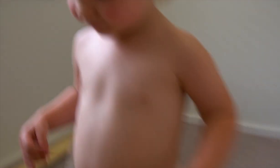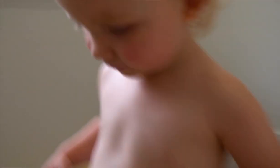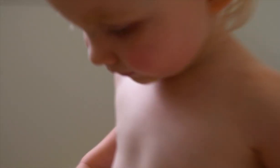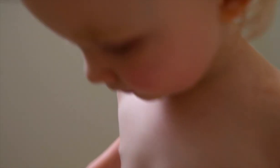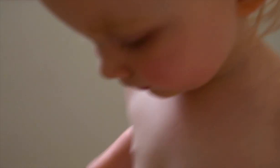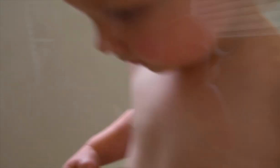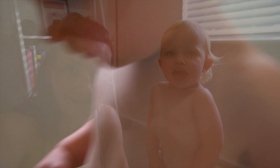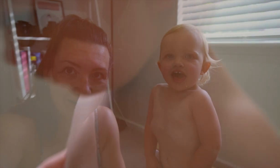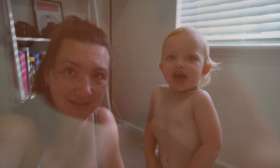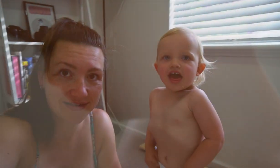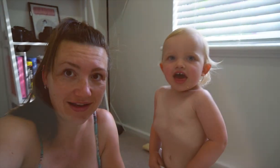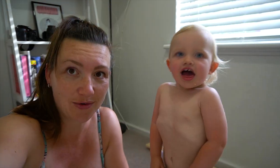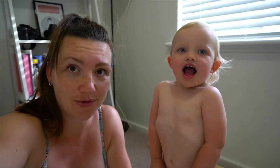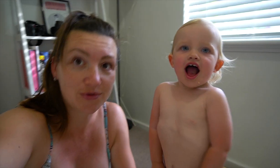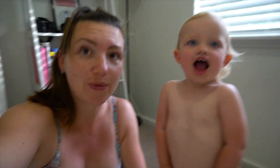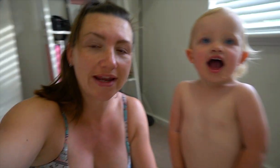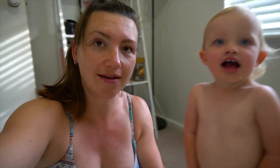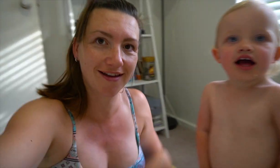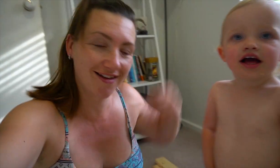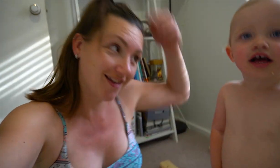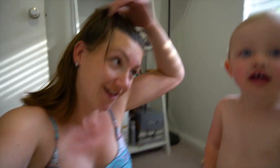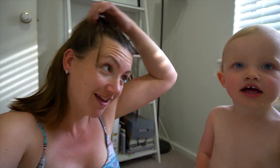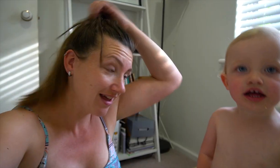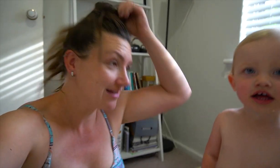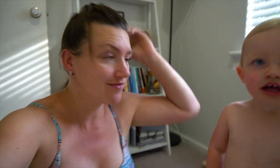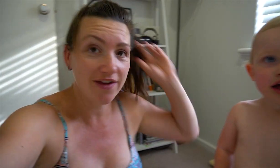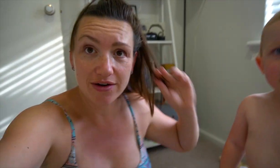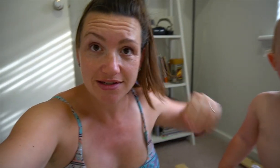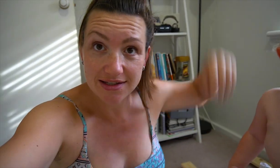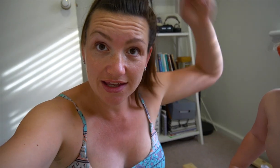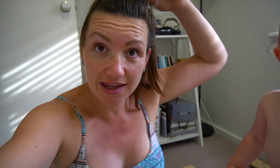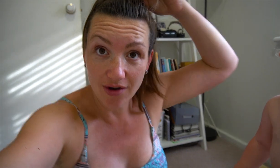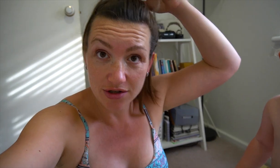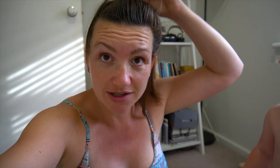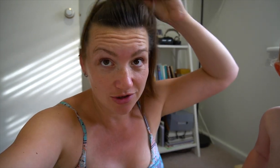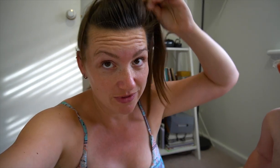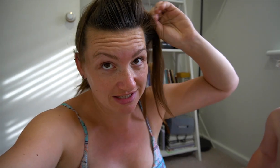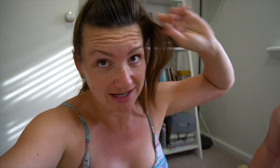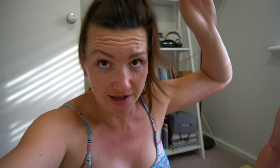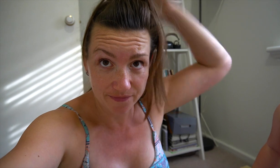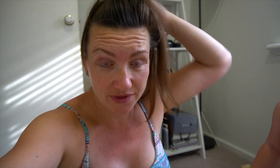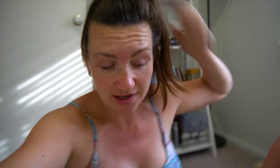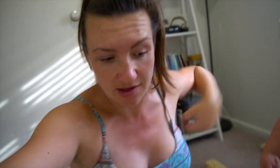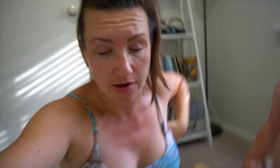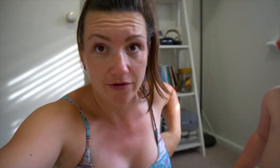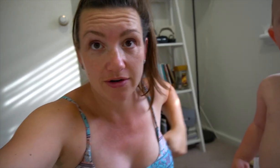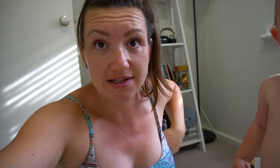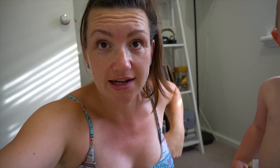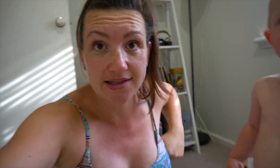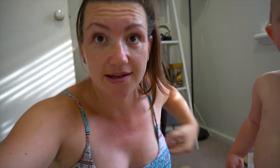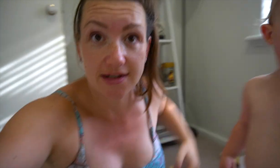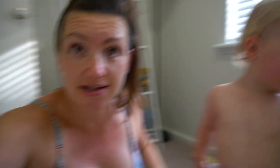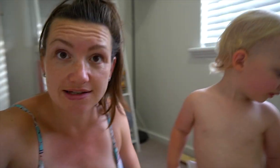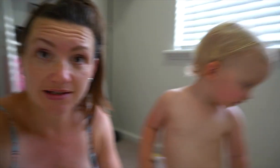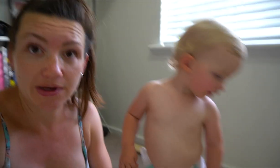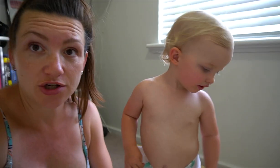Look at us go. all sweaty. It is very sticky, hot and humid today. We're already